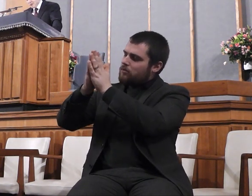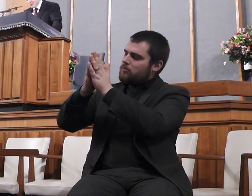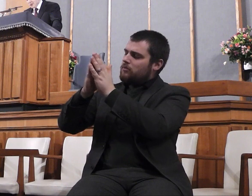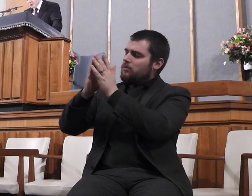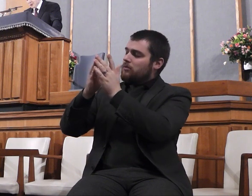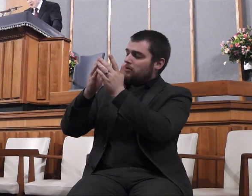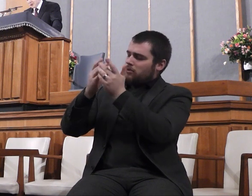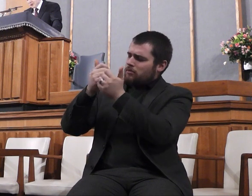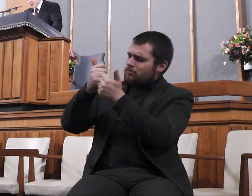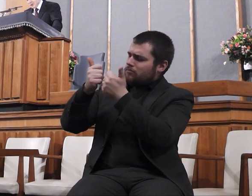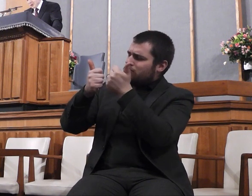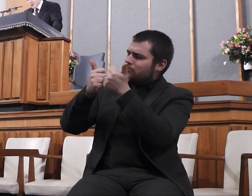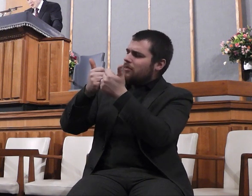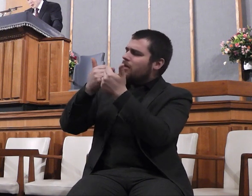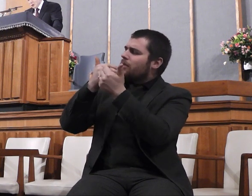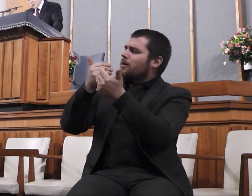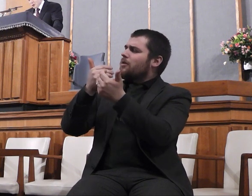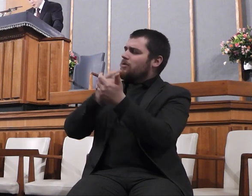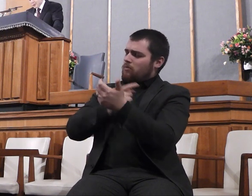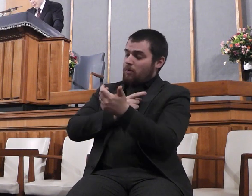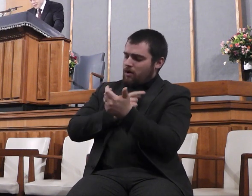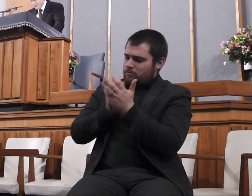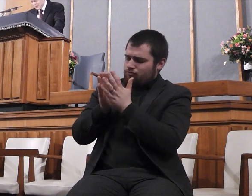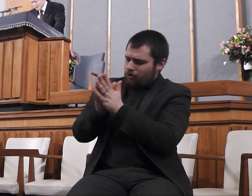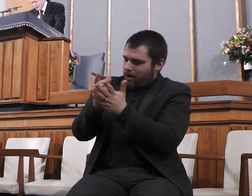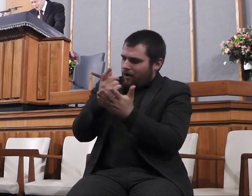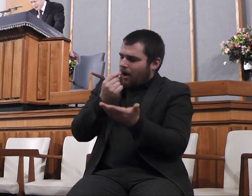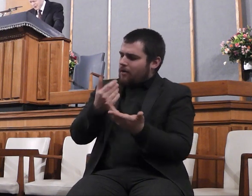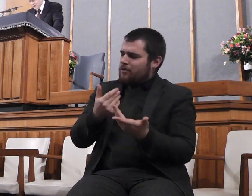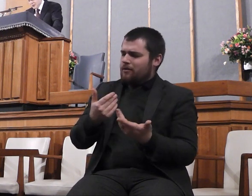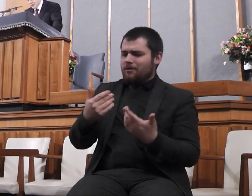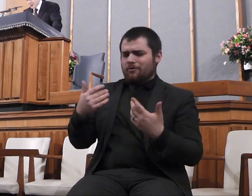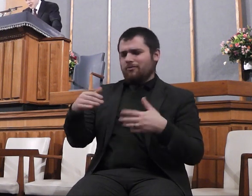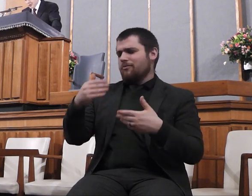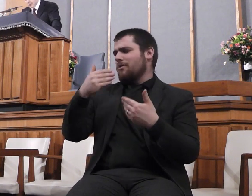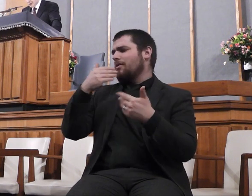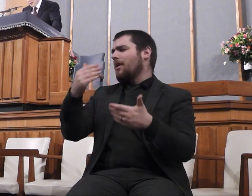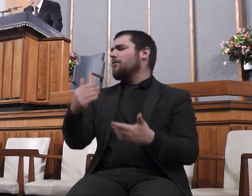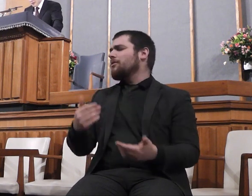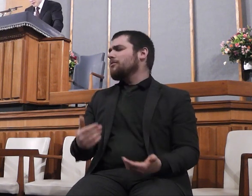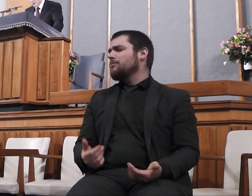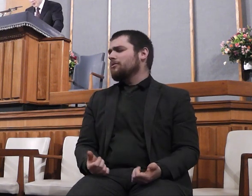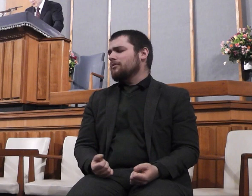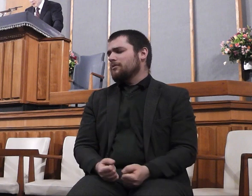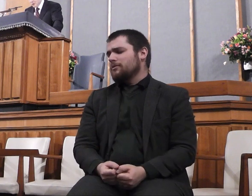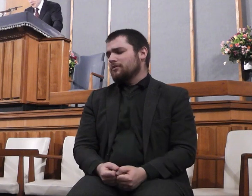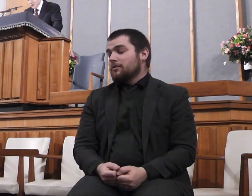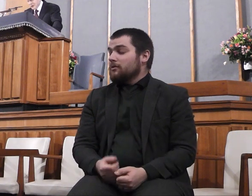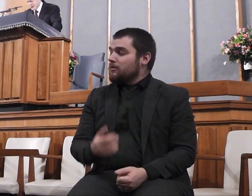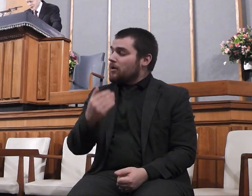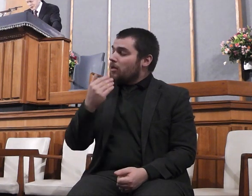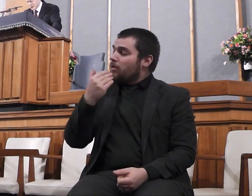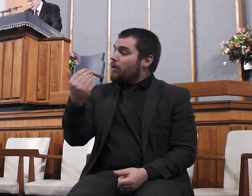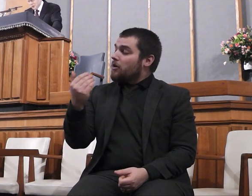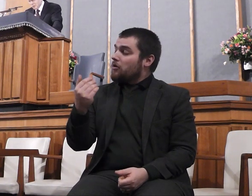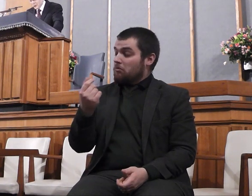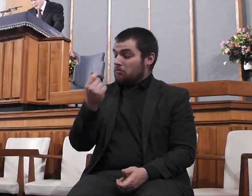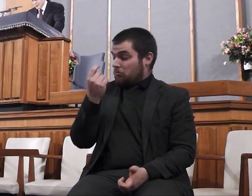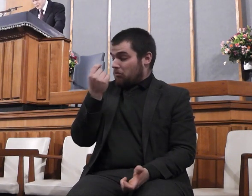we may do so. O Lord, we thank thee for this facility, for this opportunity to call upon thy